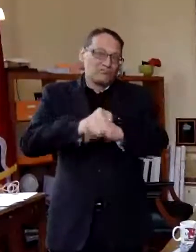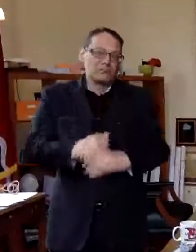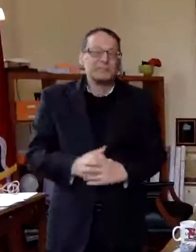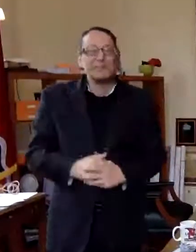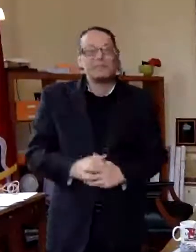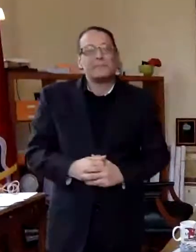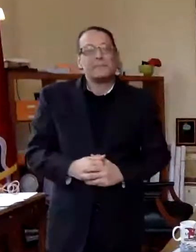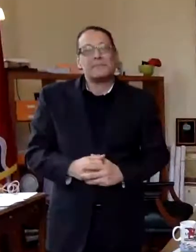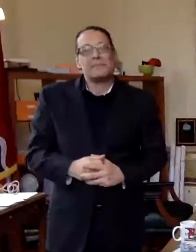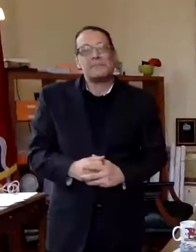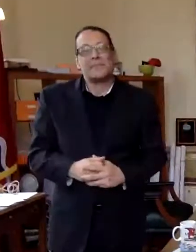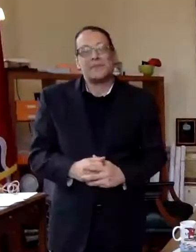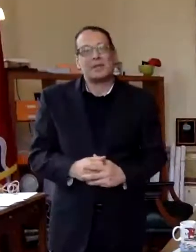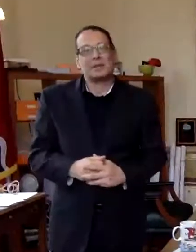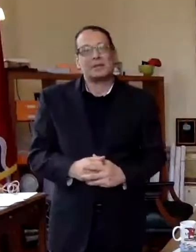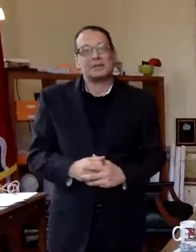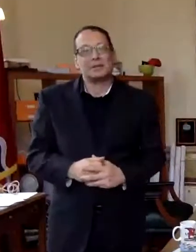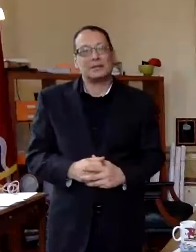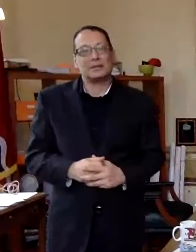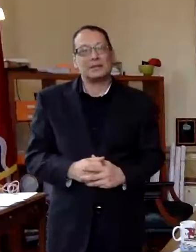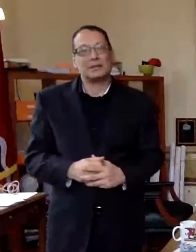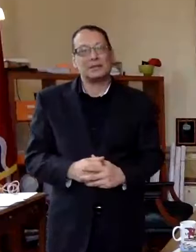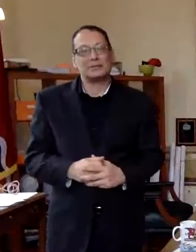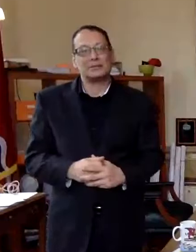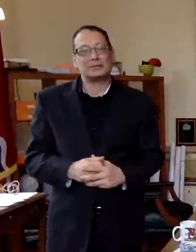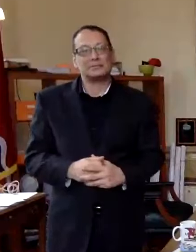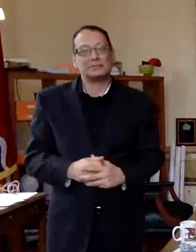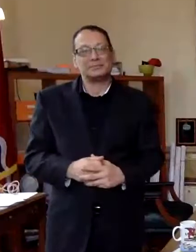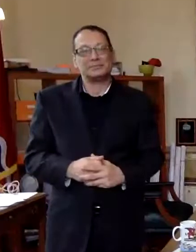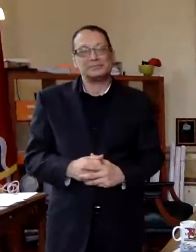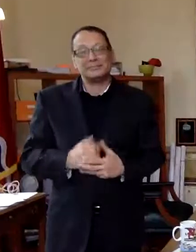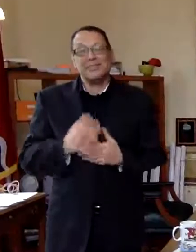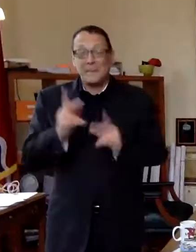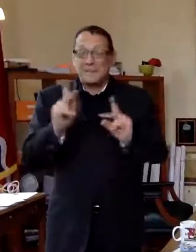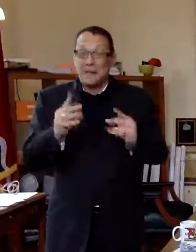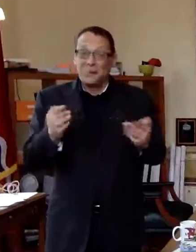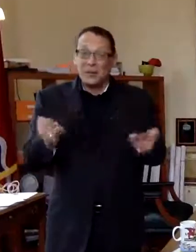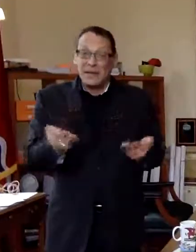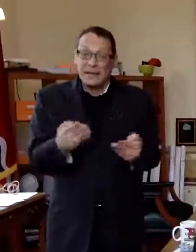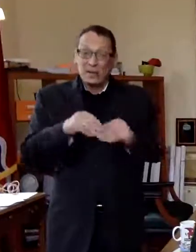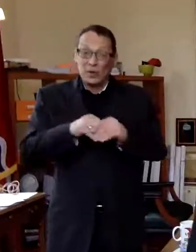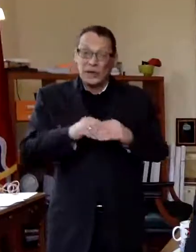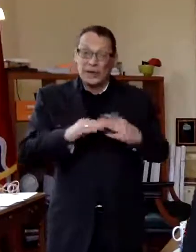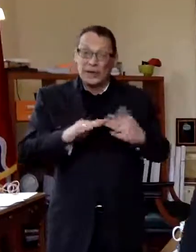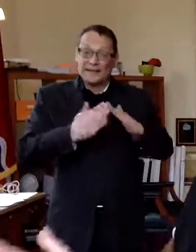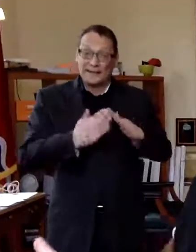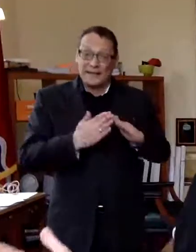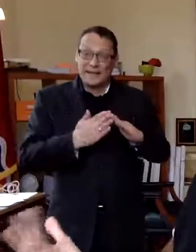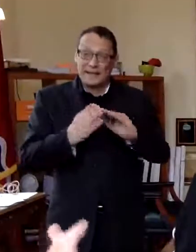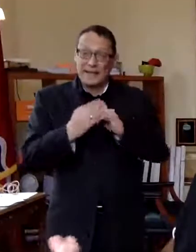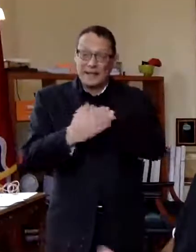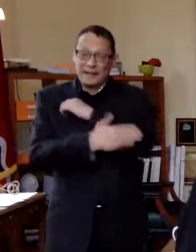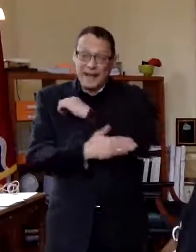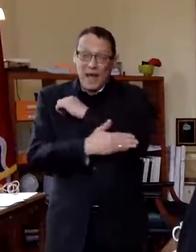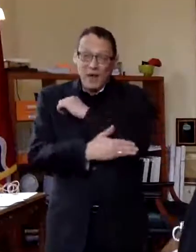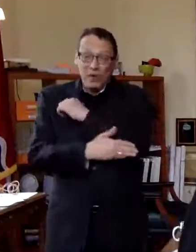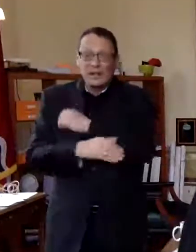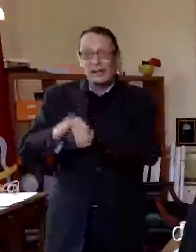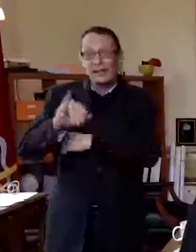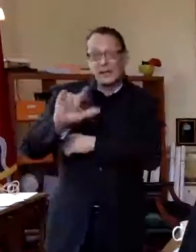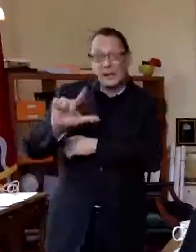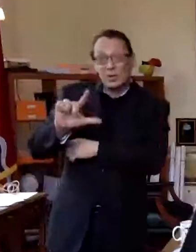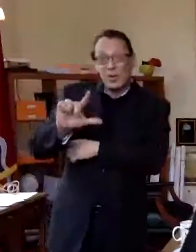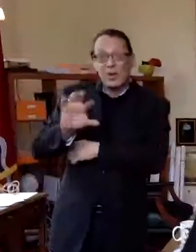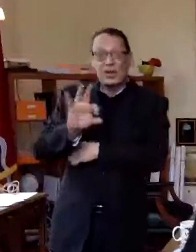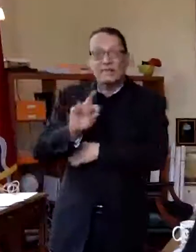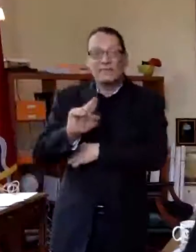there are um there are people here in our city and in st louis county and illinois and franklin county